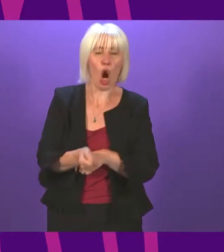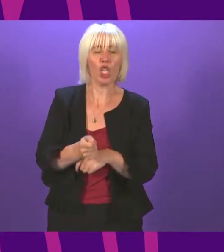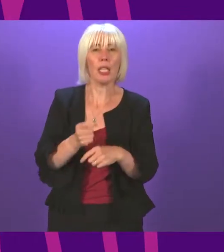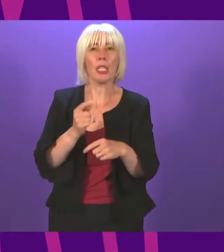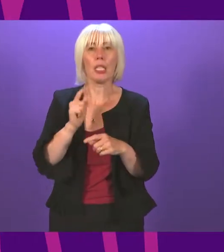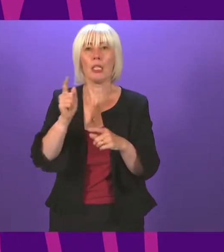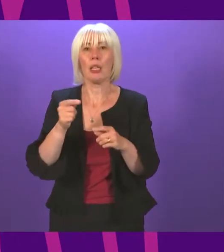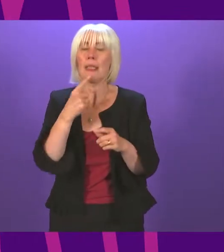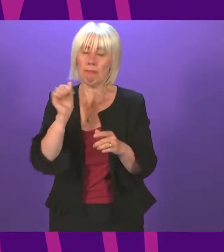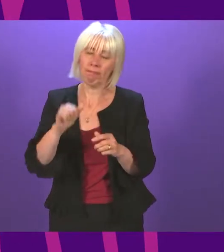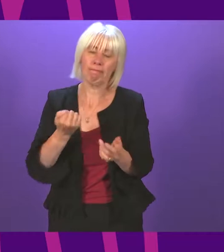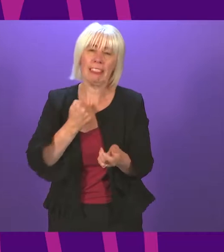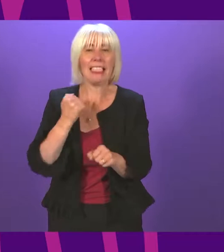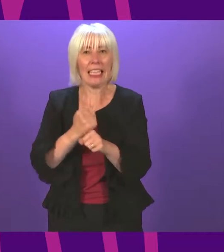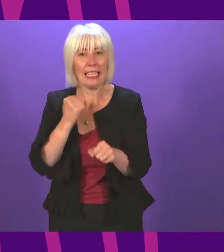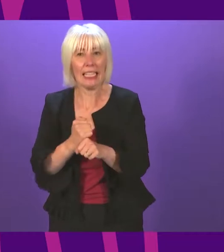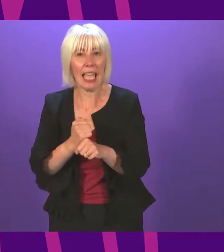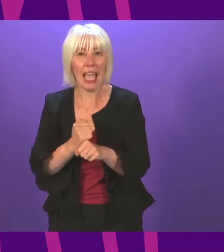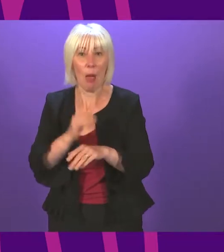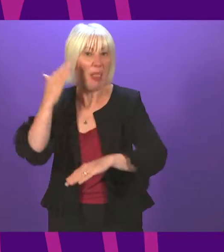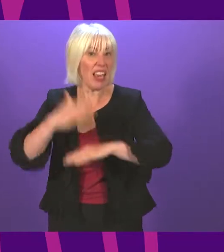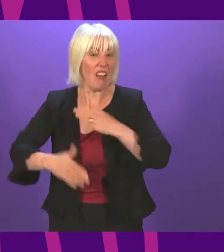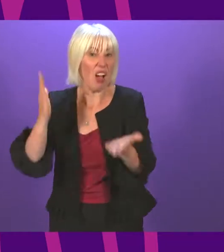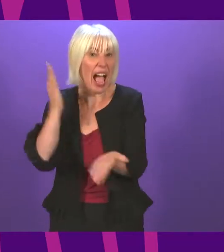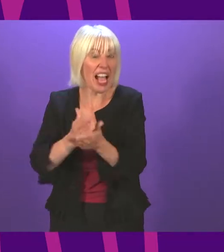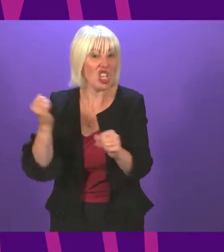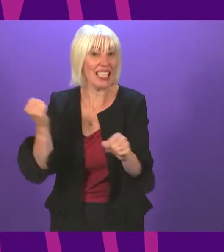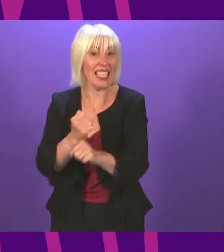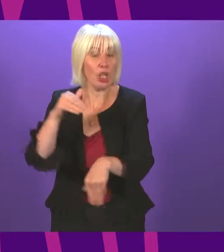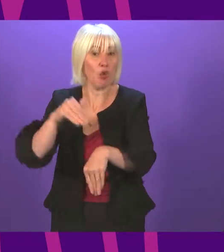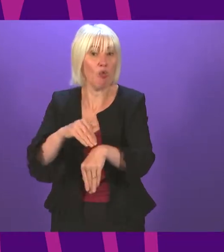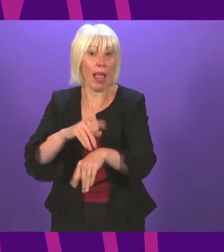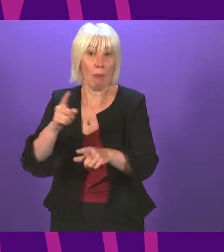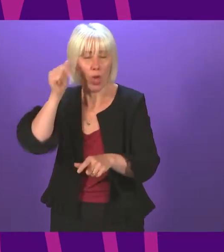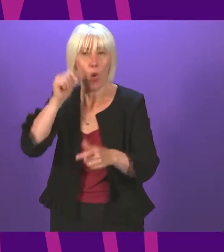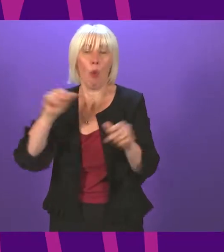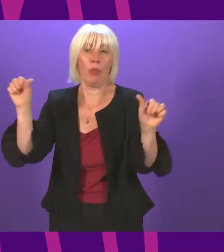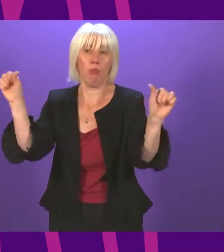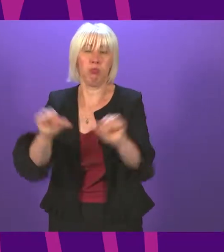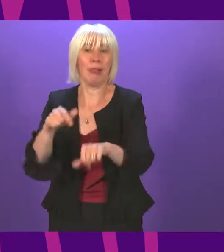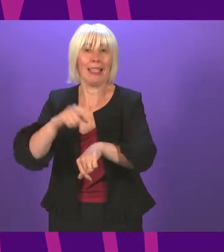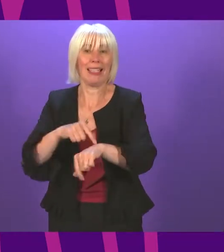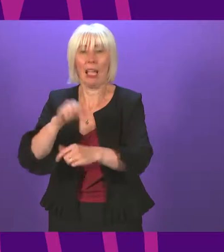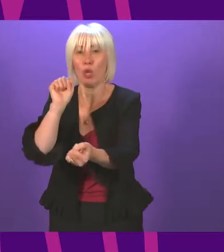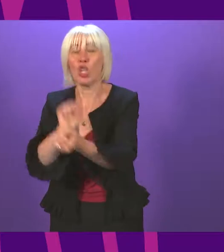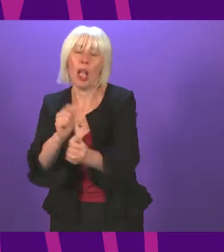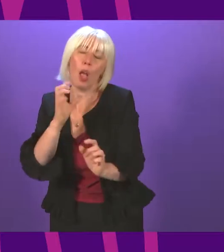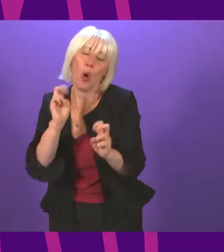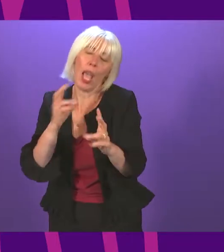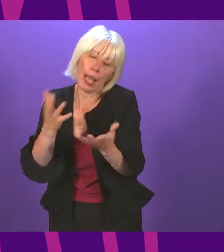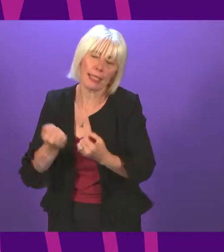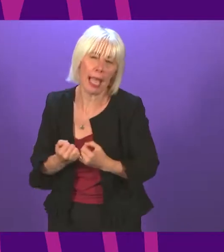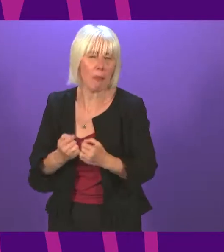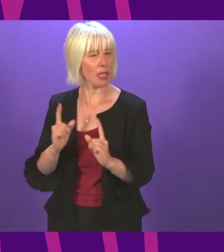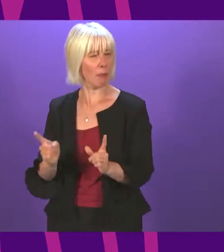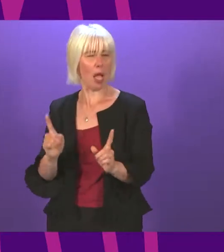because they know they'll get a shorter sentence by so doing. I'm also grateful to Anas Sawa for his words on long COVID. Stuart